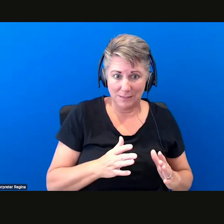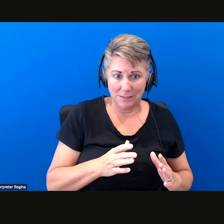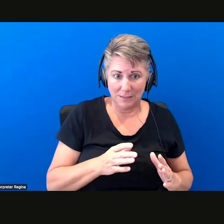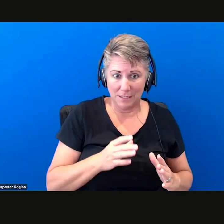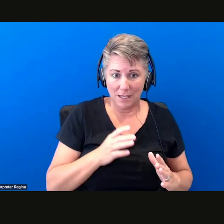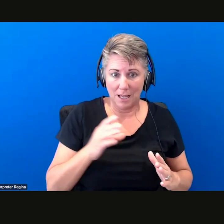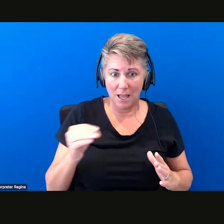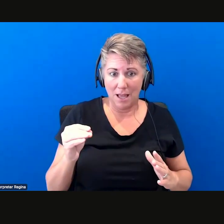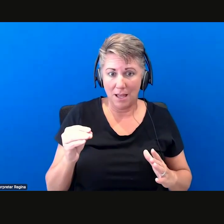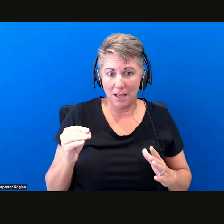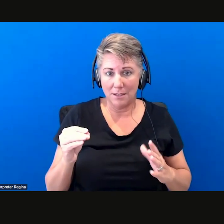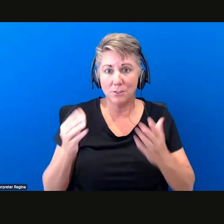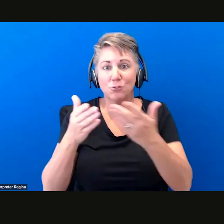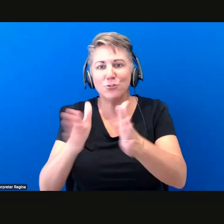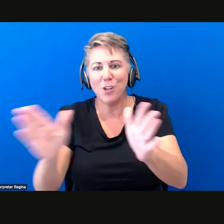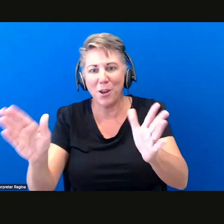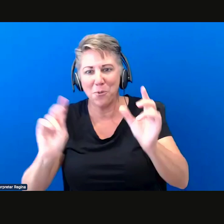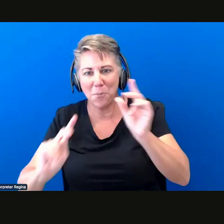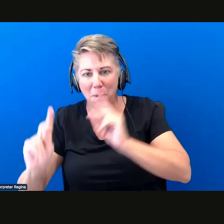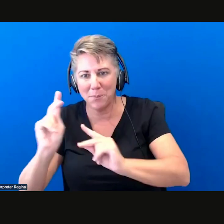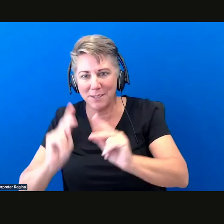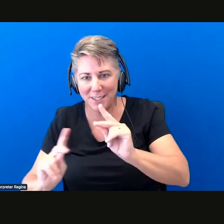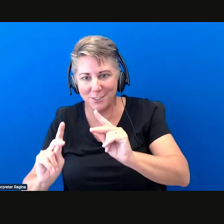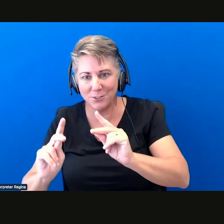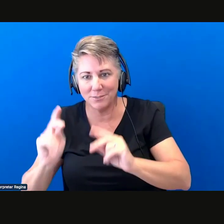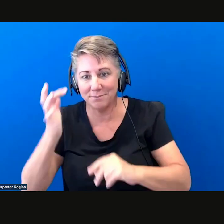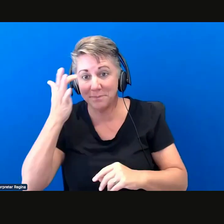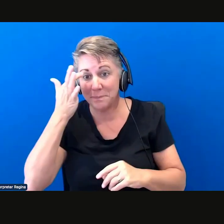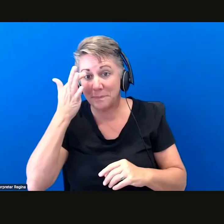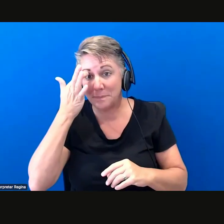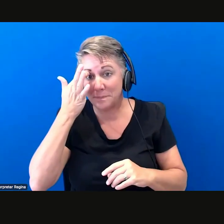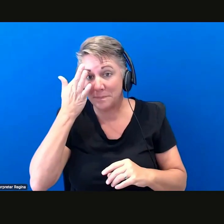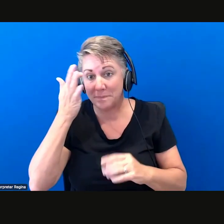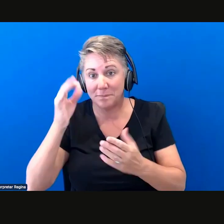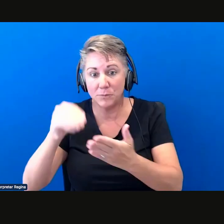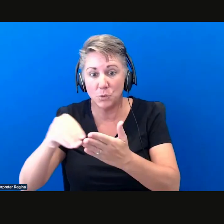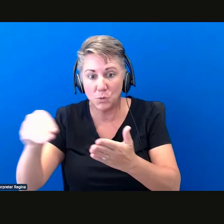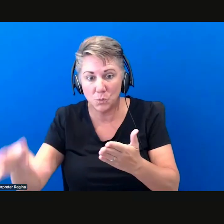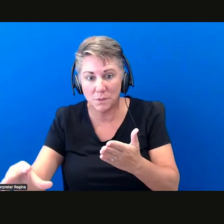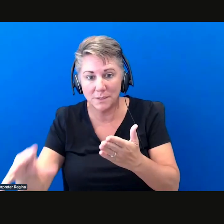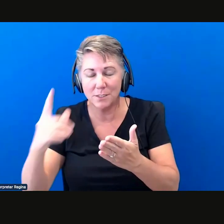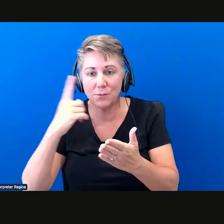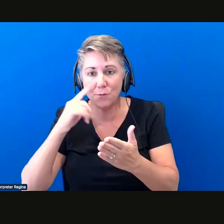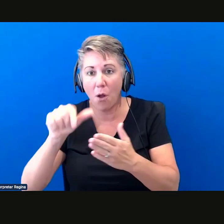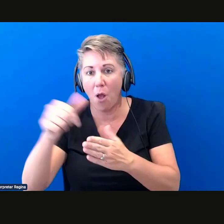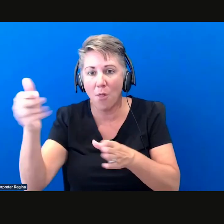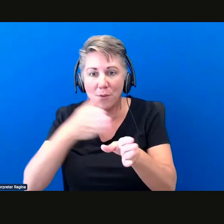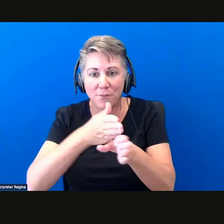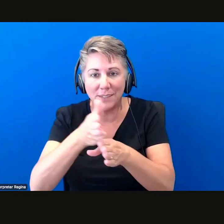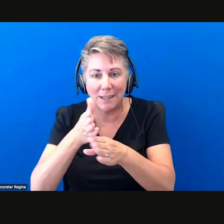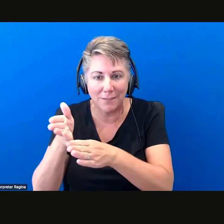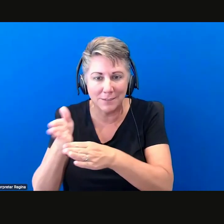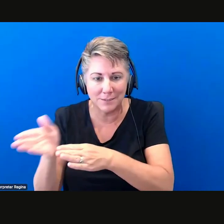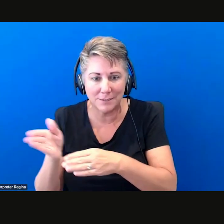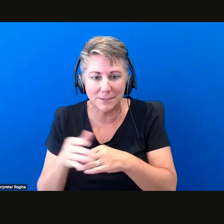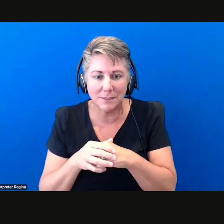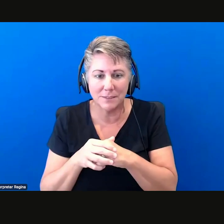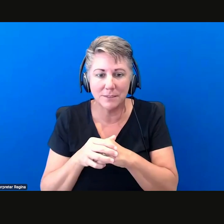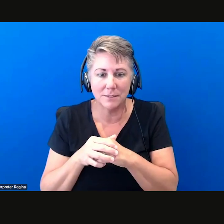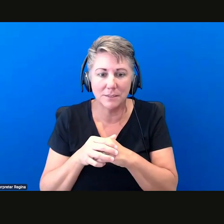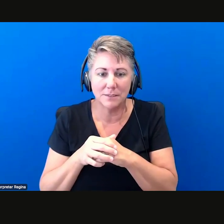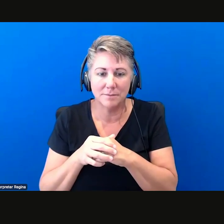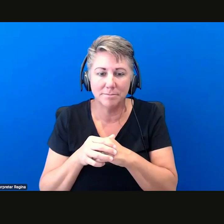the more like the general population like um um students of other fields and just